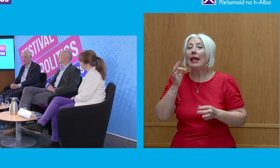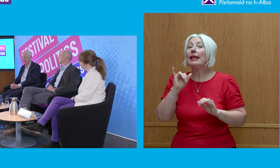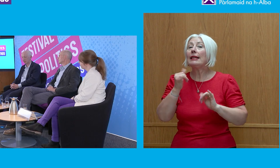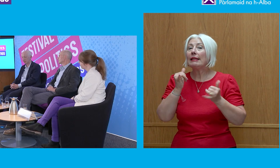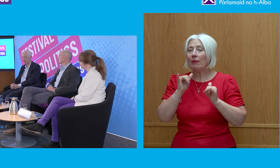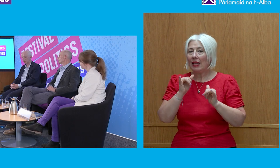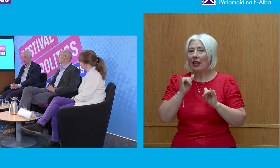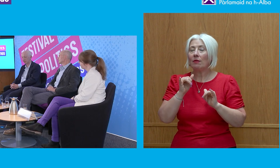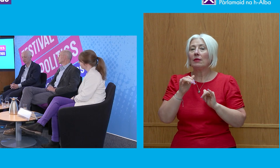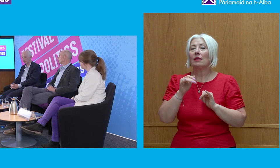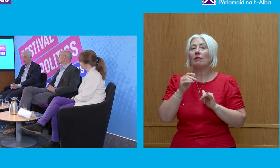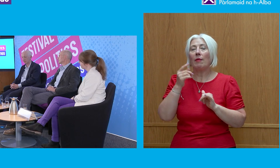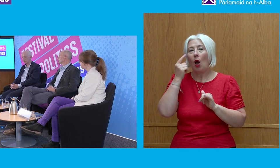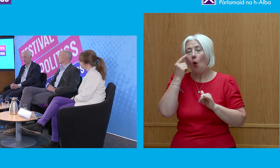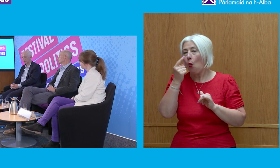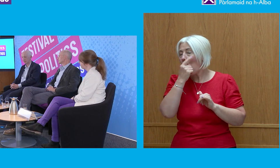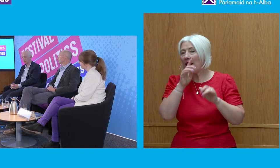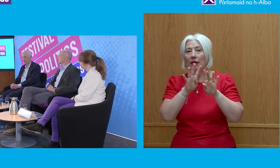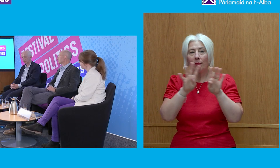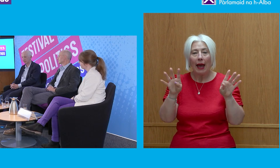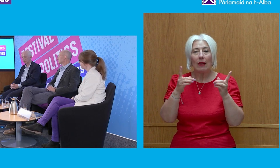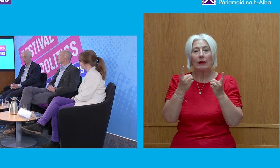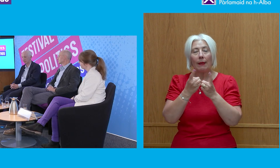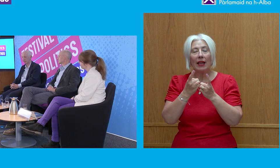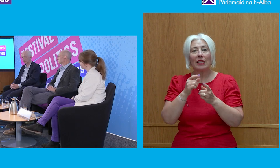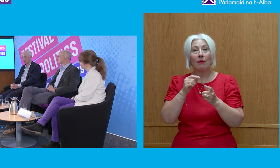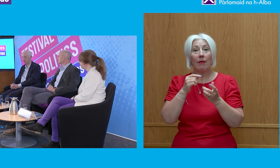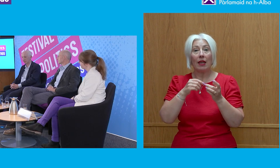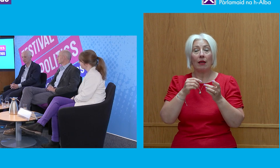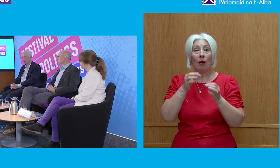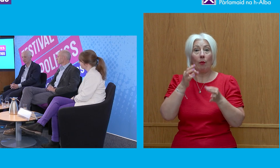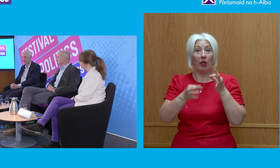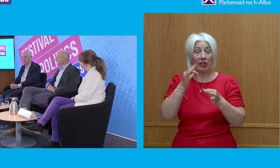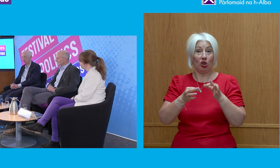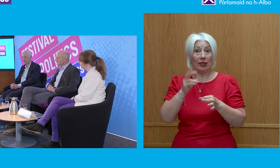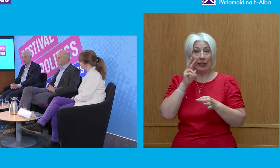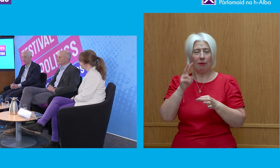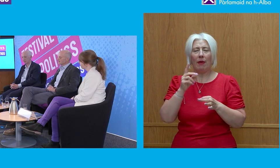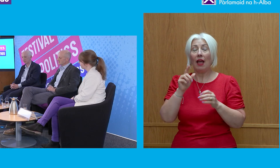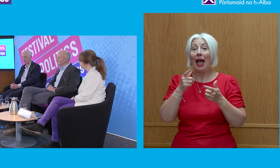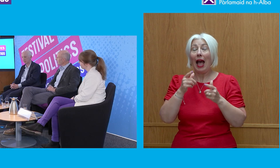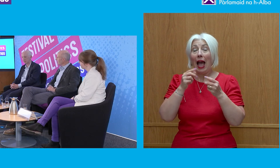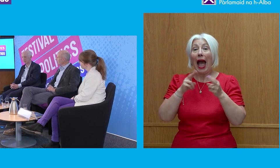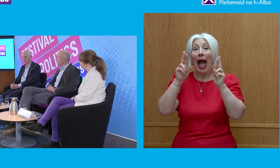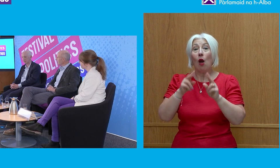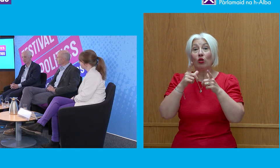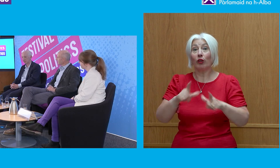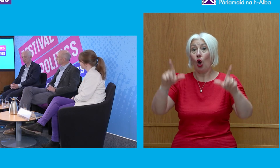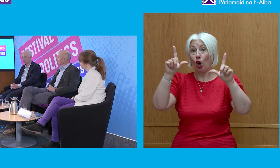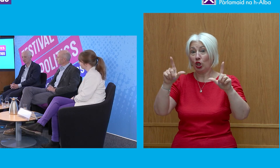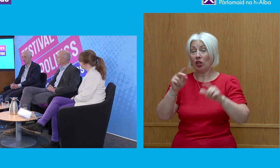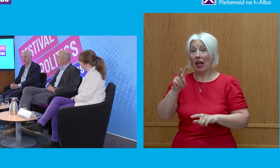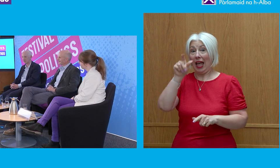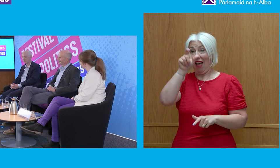see them coming up on witness panels in front of various committees, most recently, I think in March, the House of Lords sends a little shiver through,